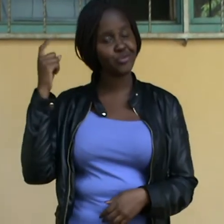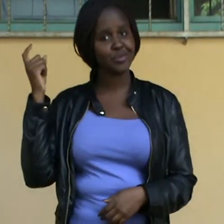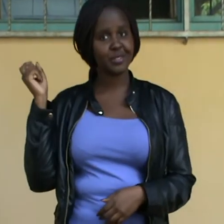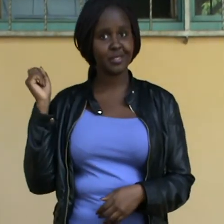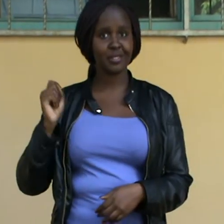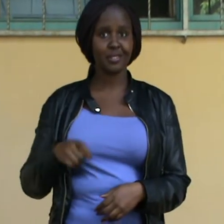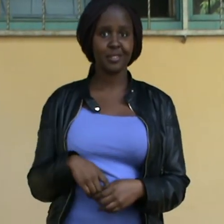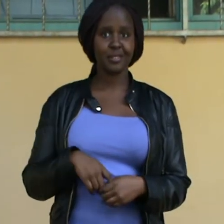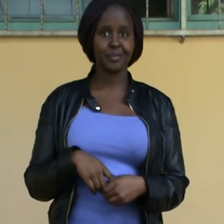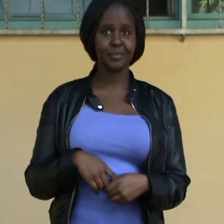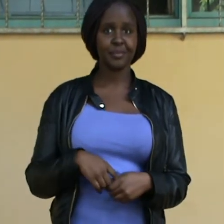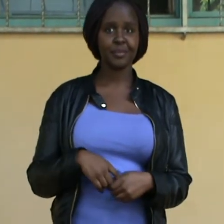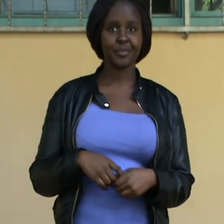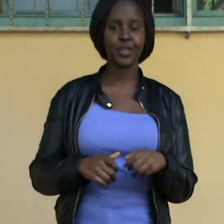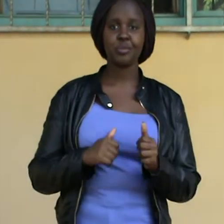Which I dream every night.